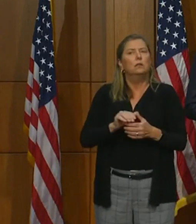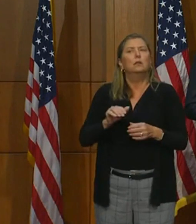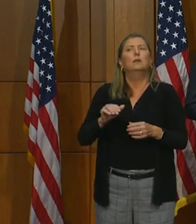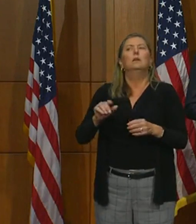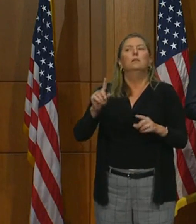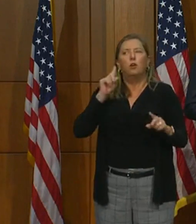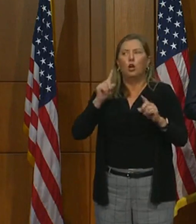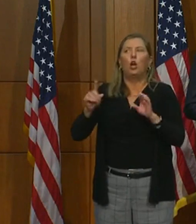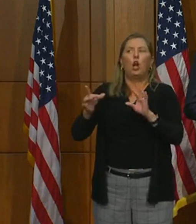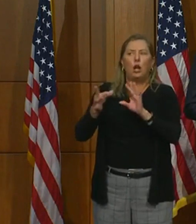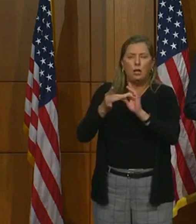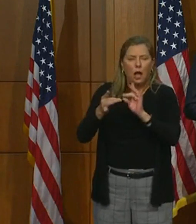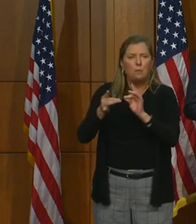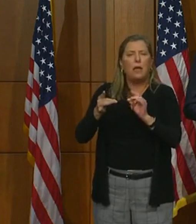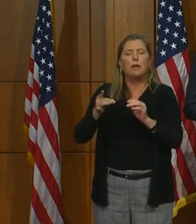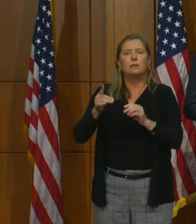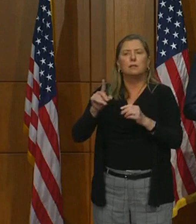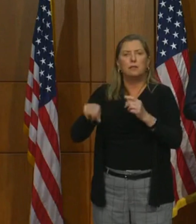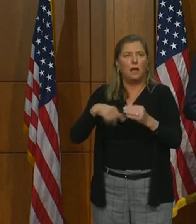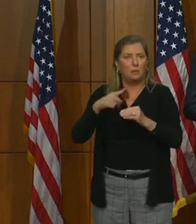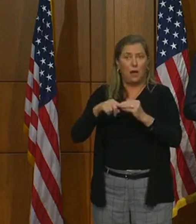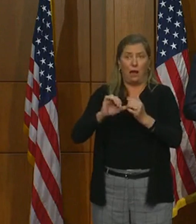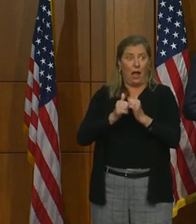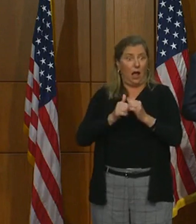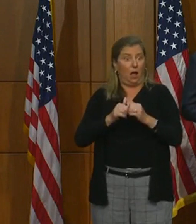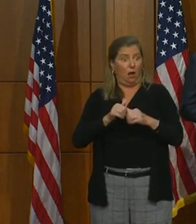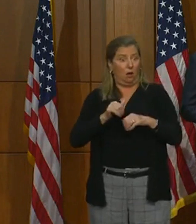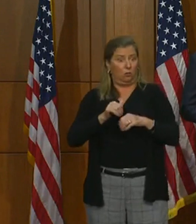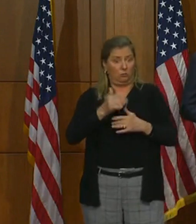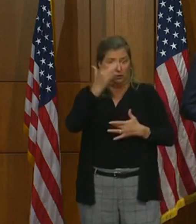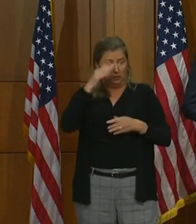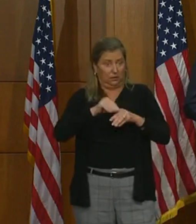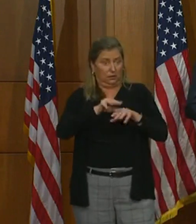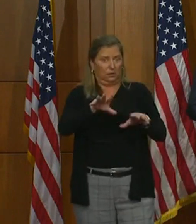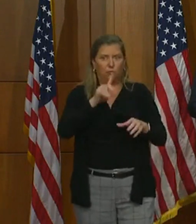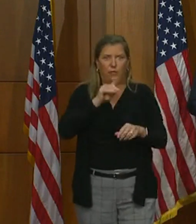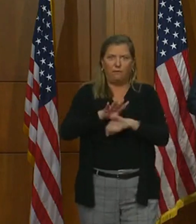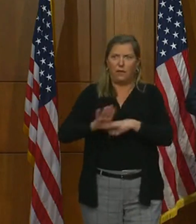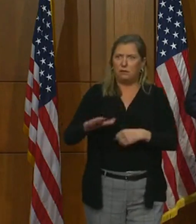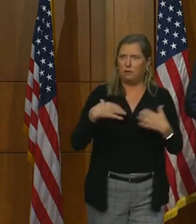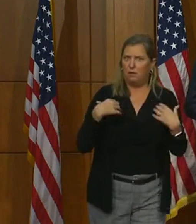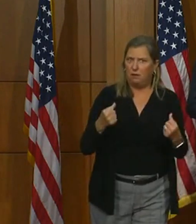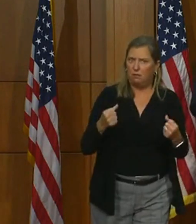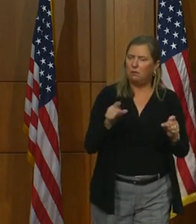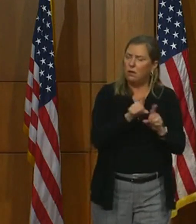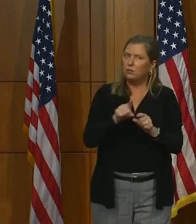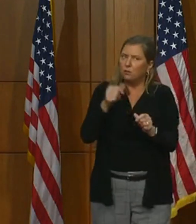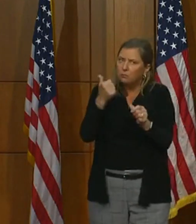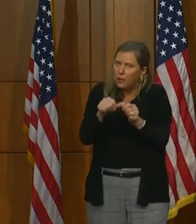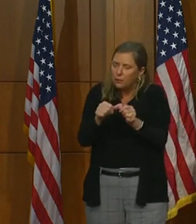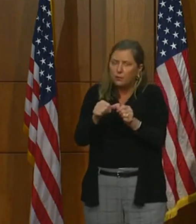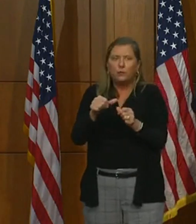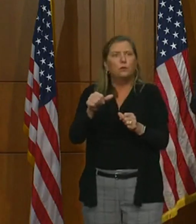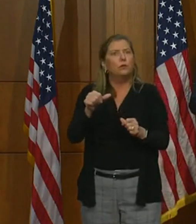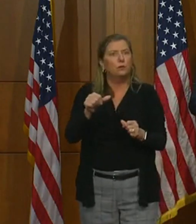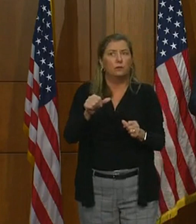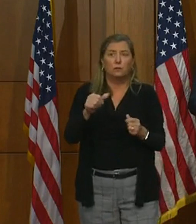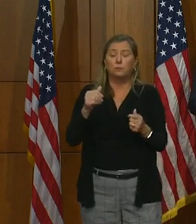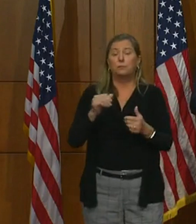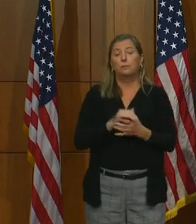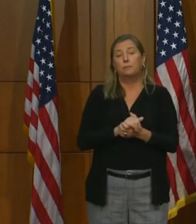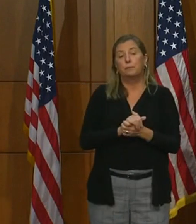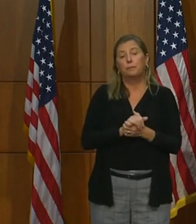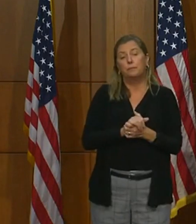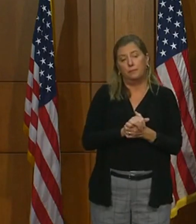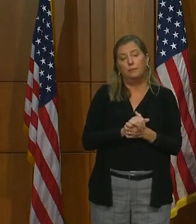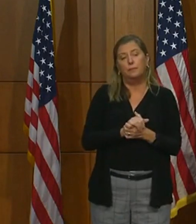transmission among our youth and how impactful that is to their health. We also have to keep in mind, one, we have a number of youth